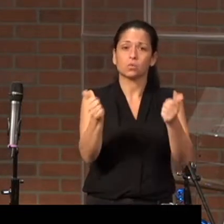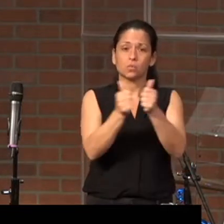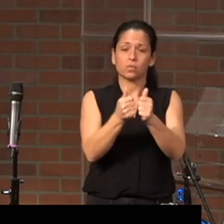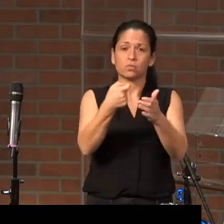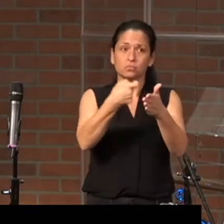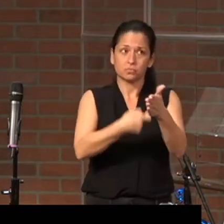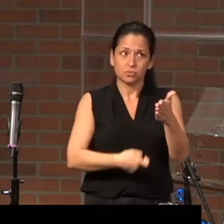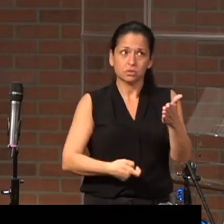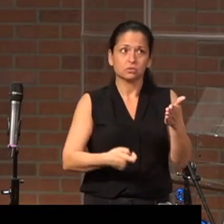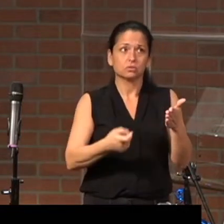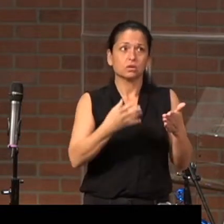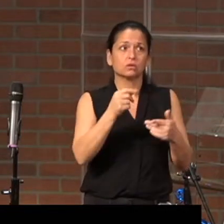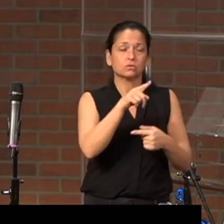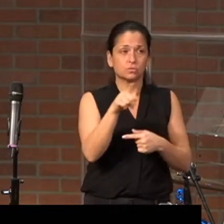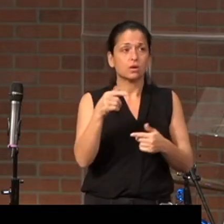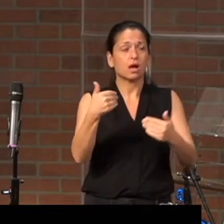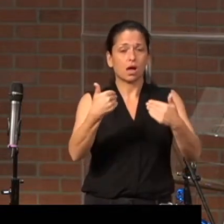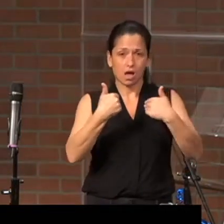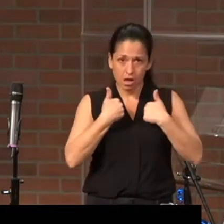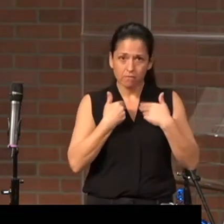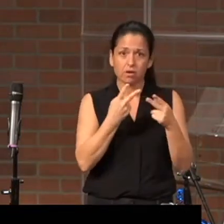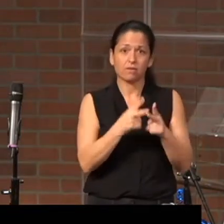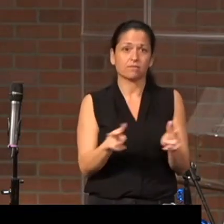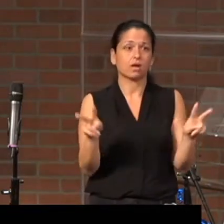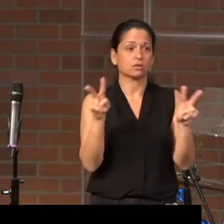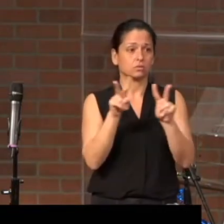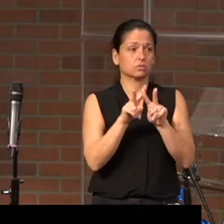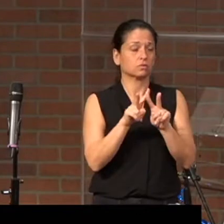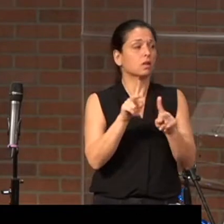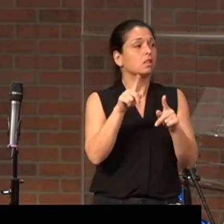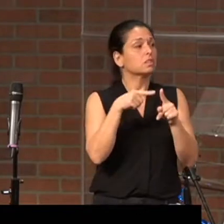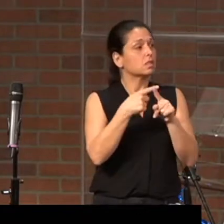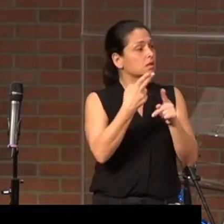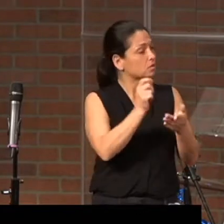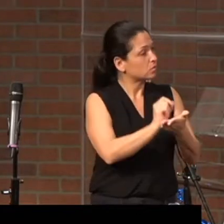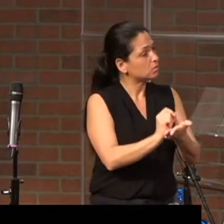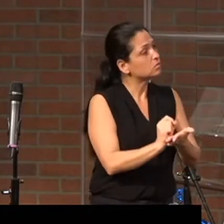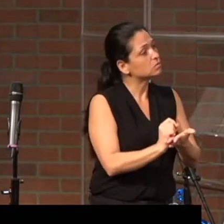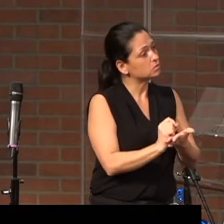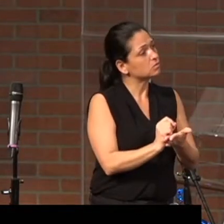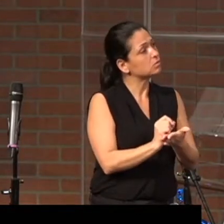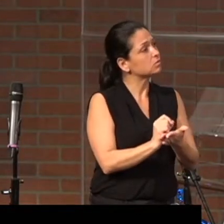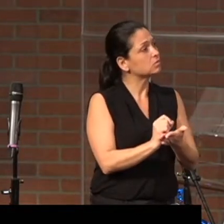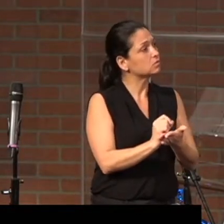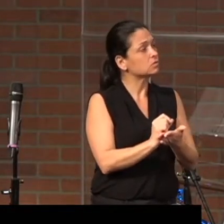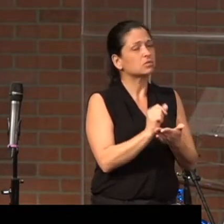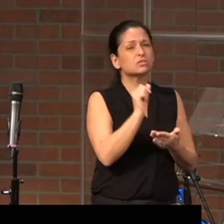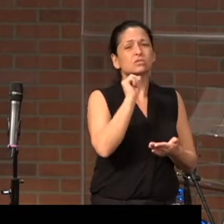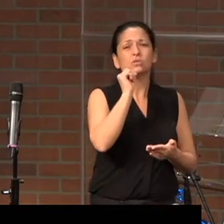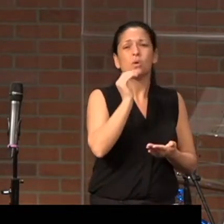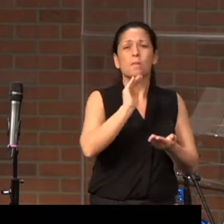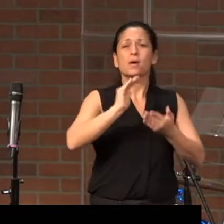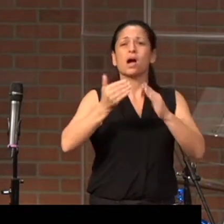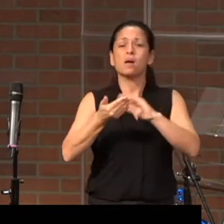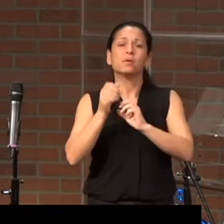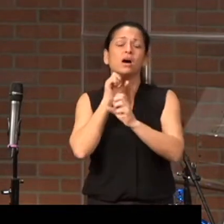and you have value. And then he writes, so don't become slaves.